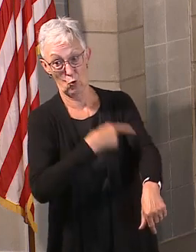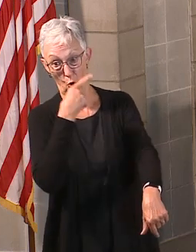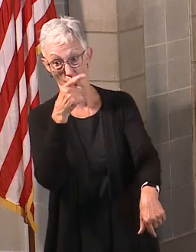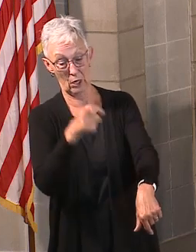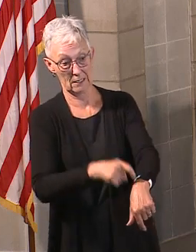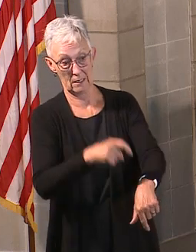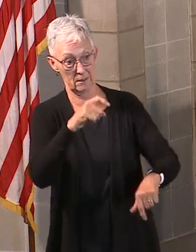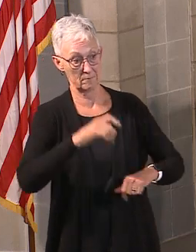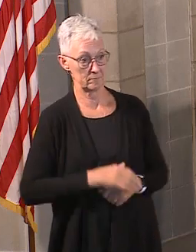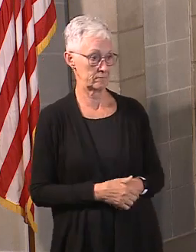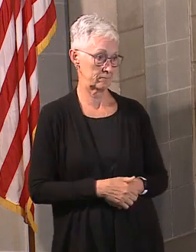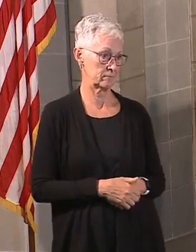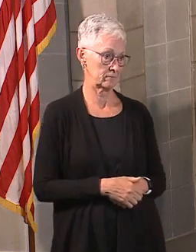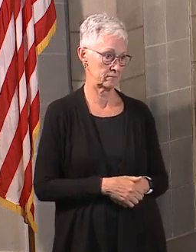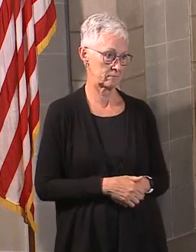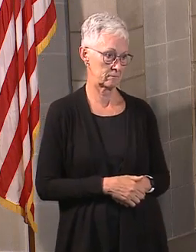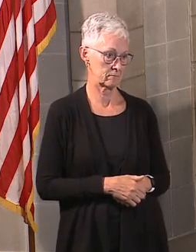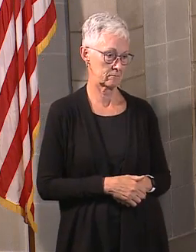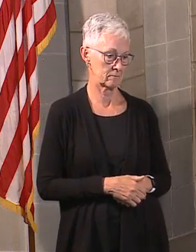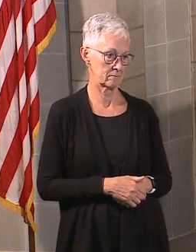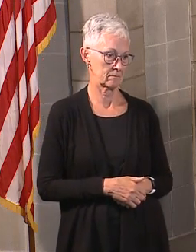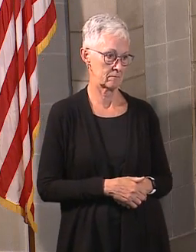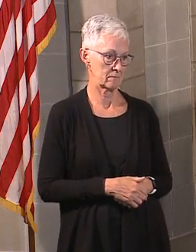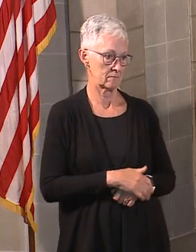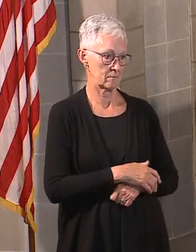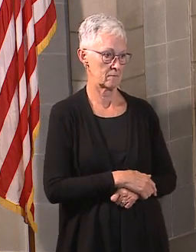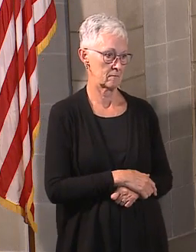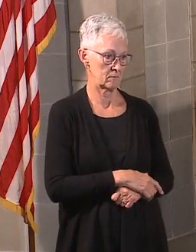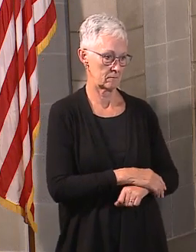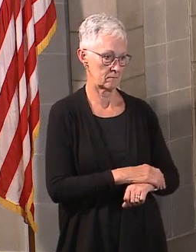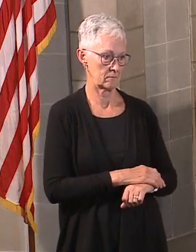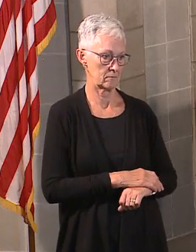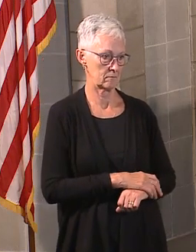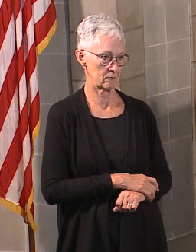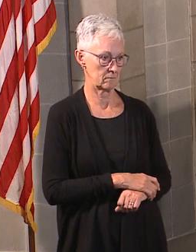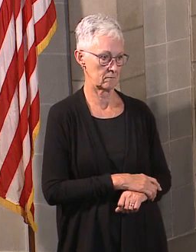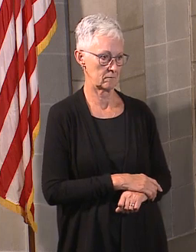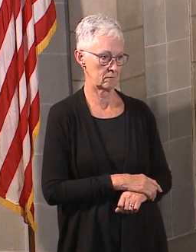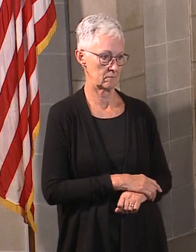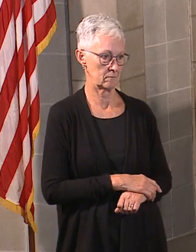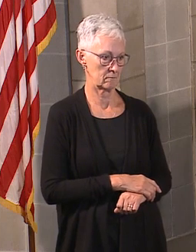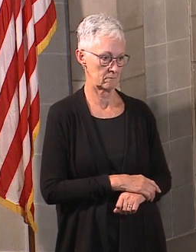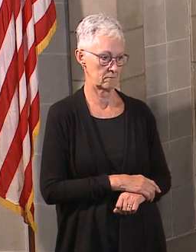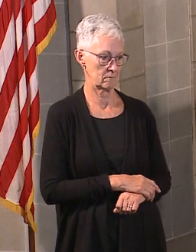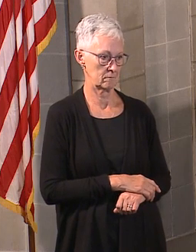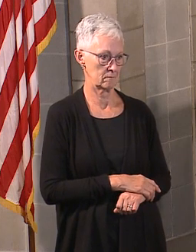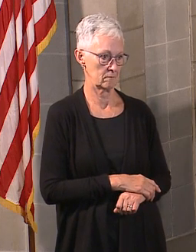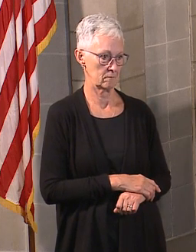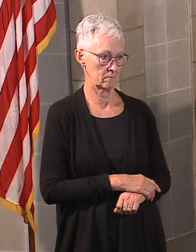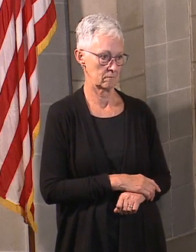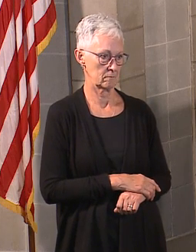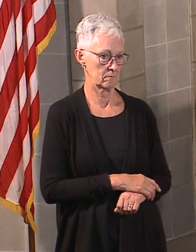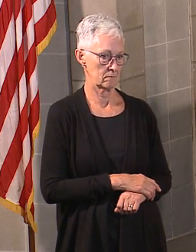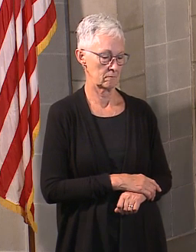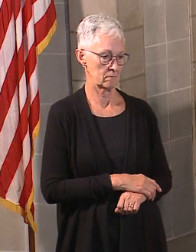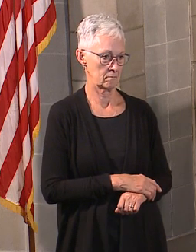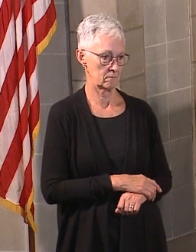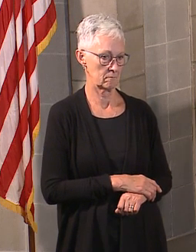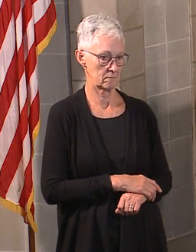Yeah? Well, there's obviously a push, a lot of momentum that schools open, and